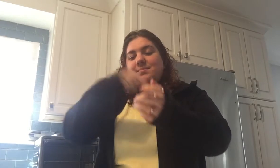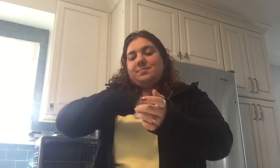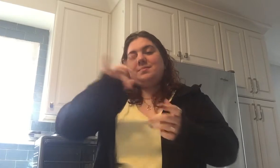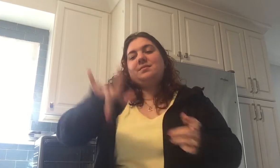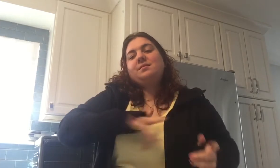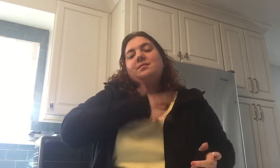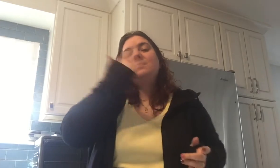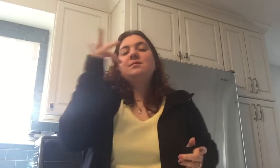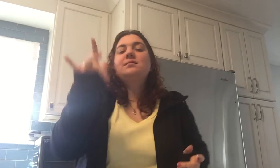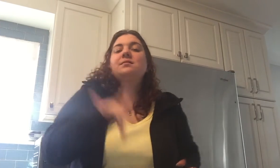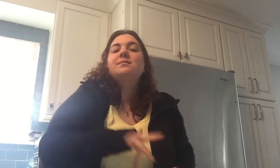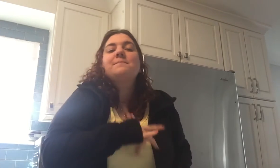this feeling